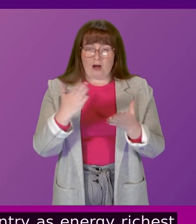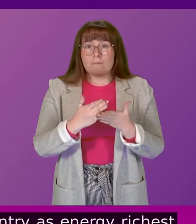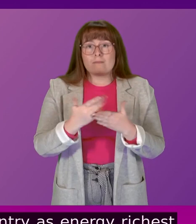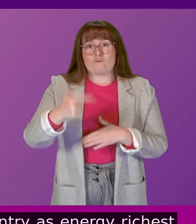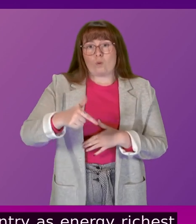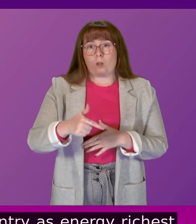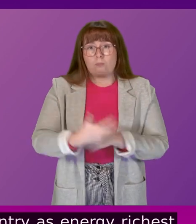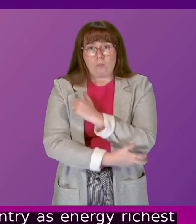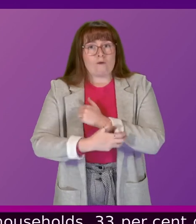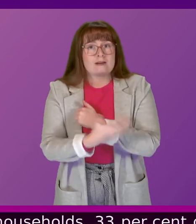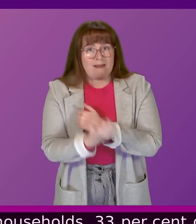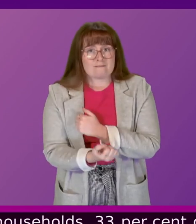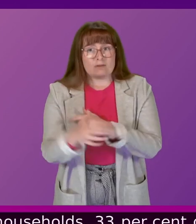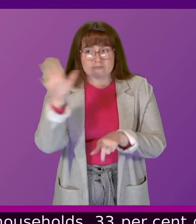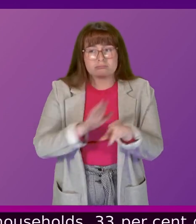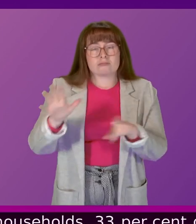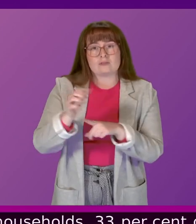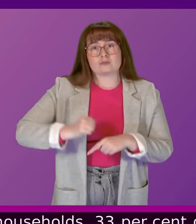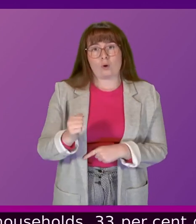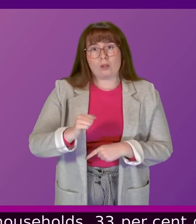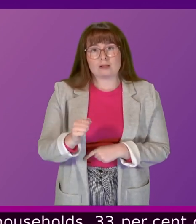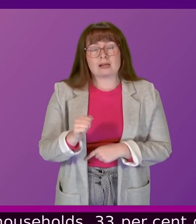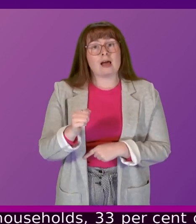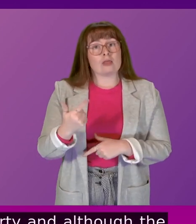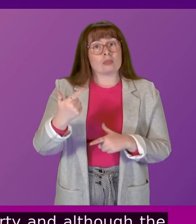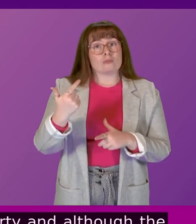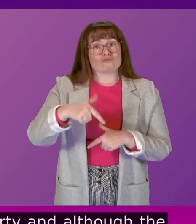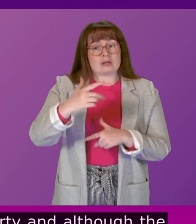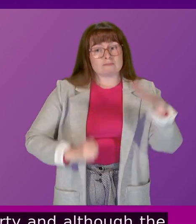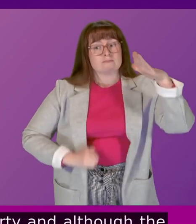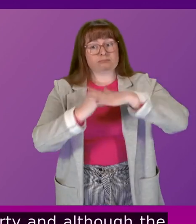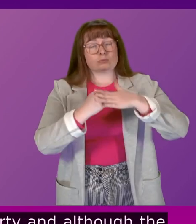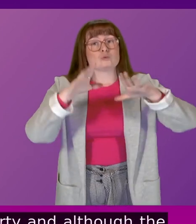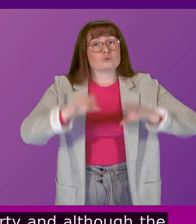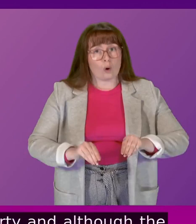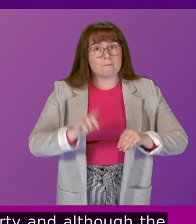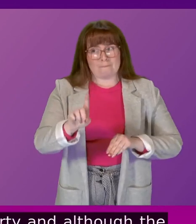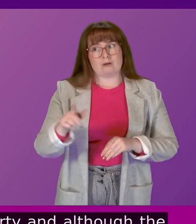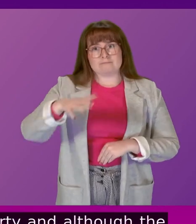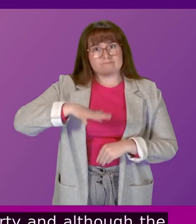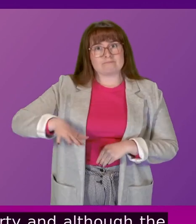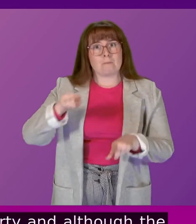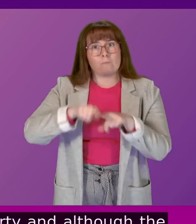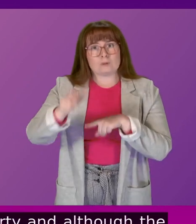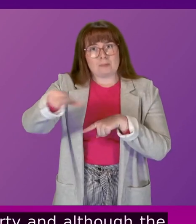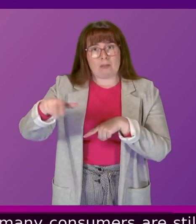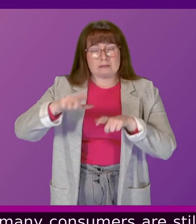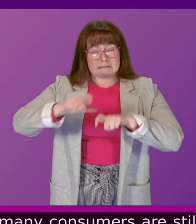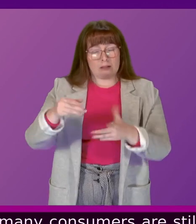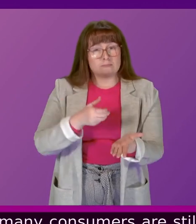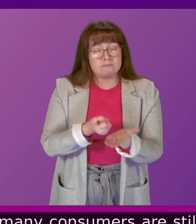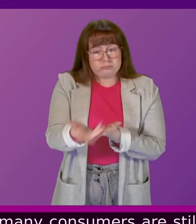poverty. Although the energy price cap has dropped, many consumers are still paying significantly more than they were two years ago.